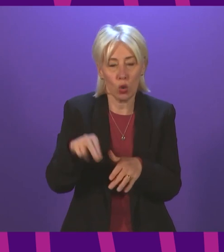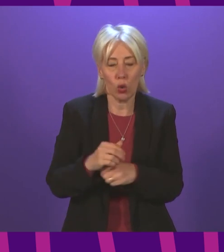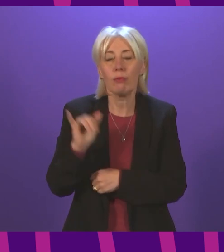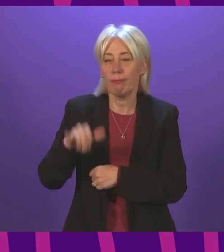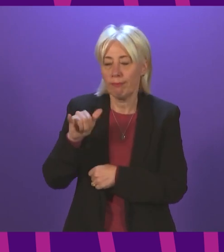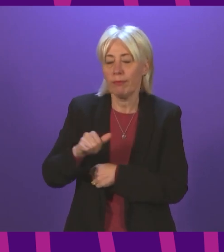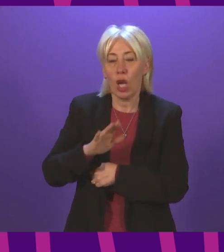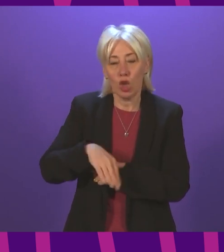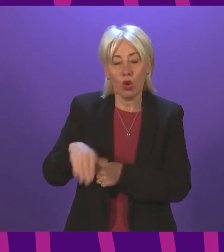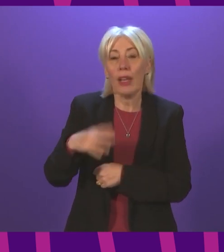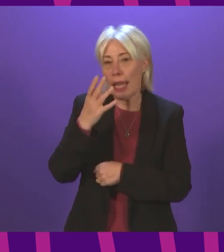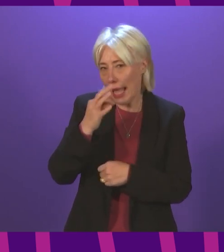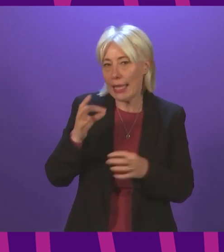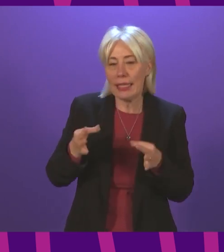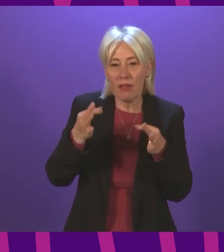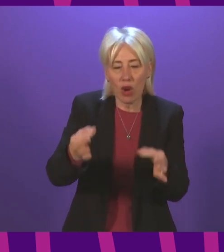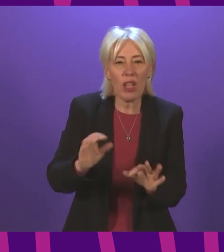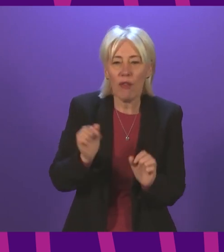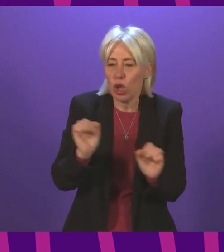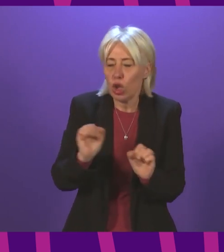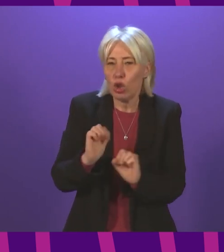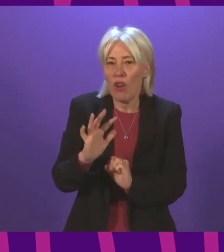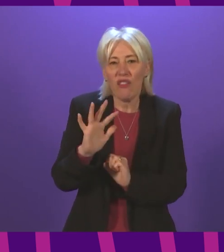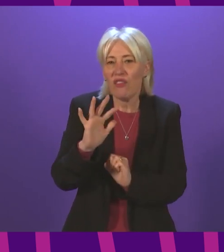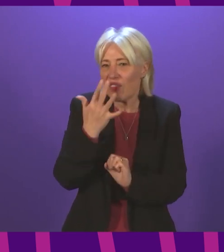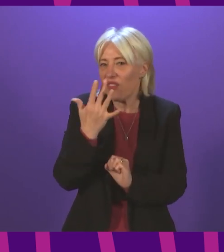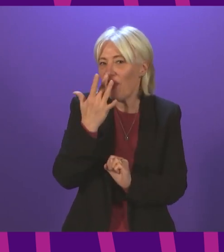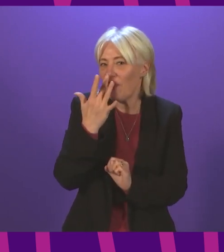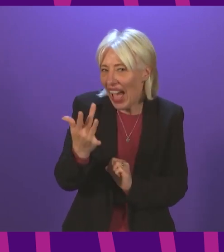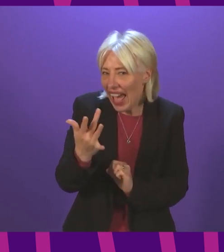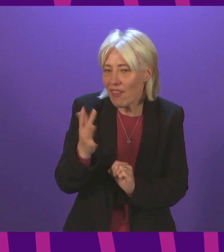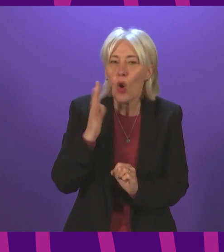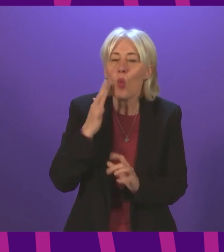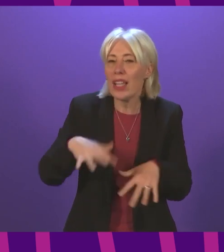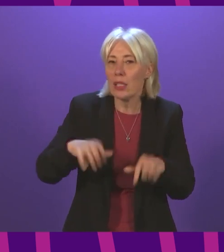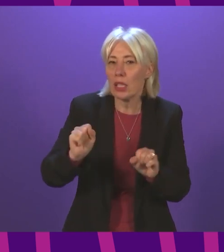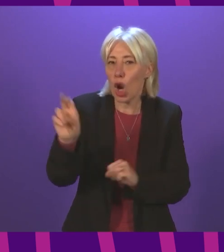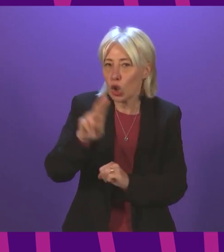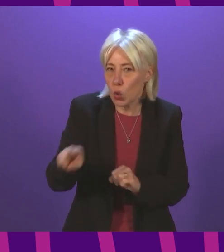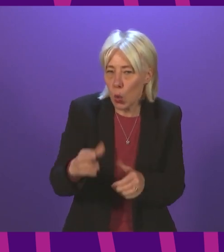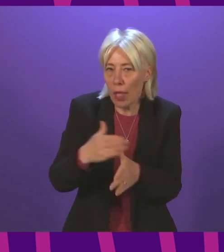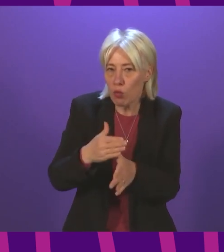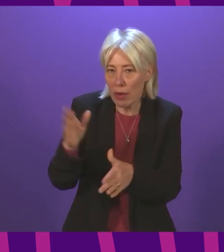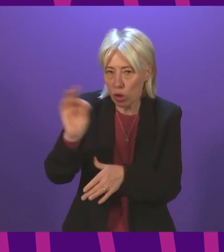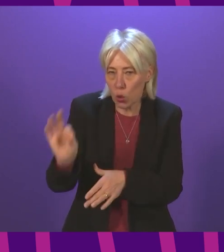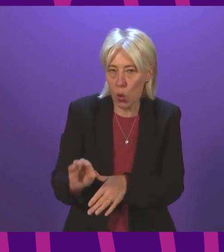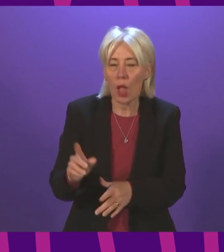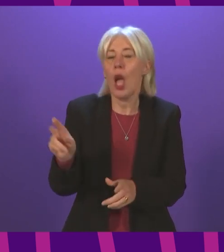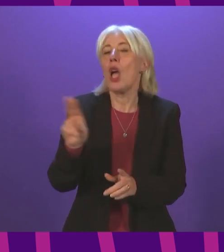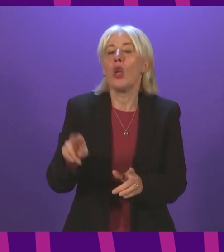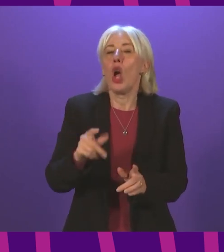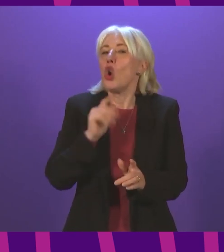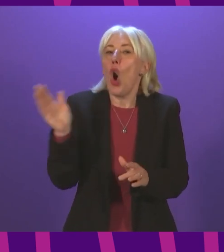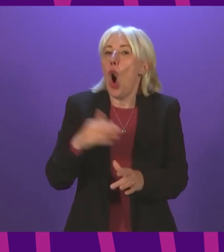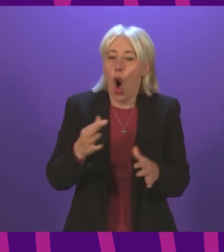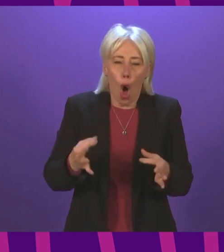deferred if a child is not yet five on the first day of primary school. Not all deferred children are yet